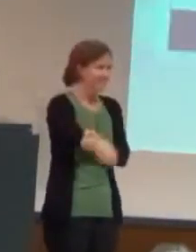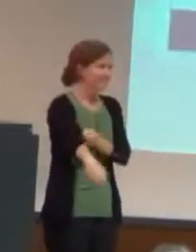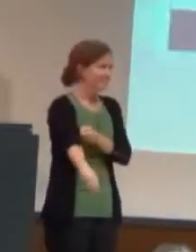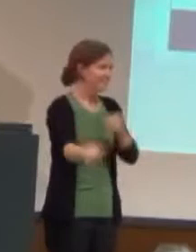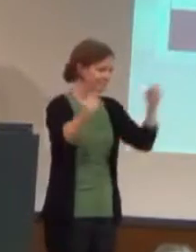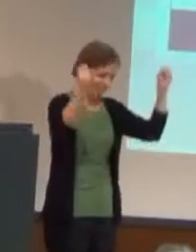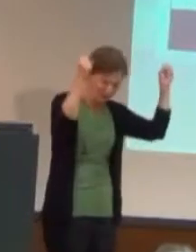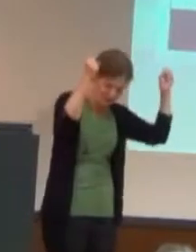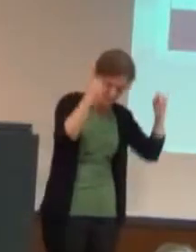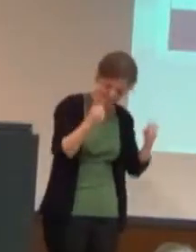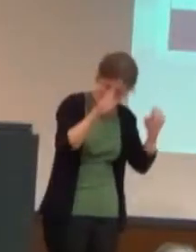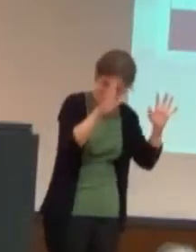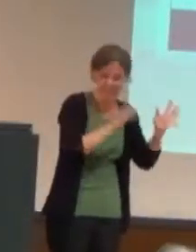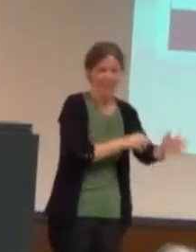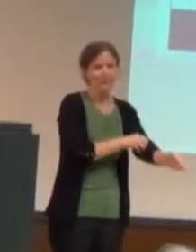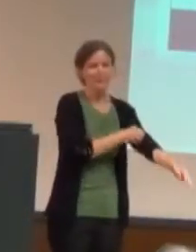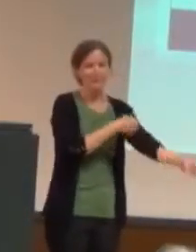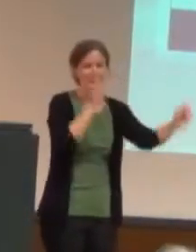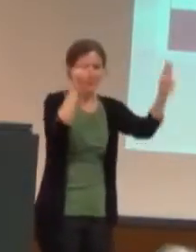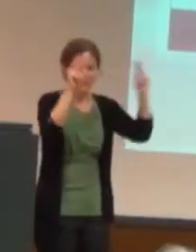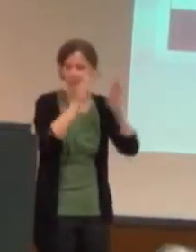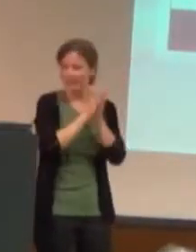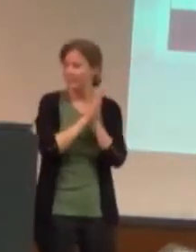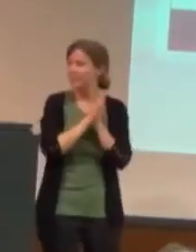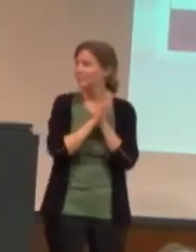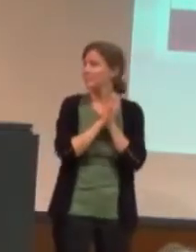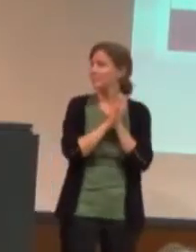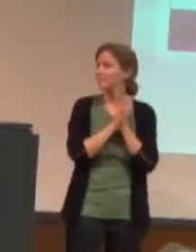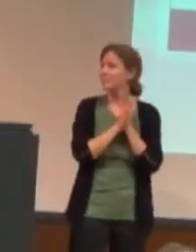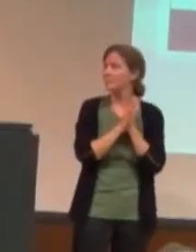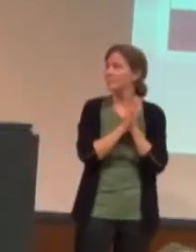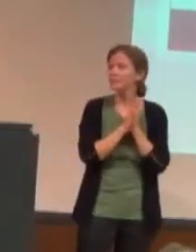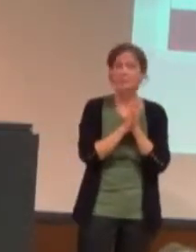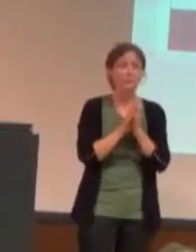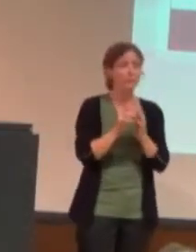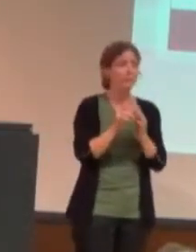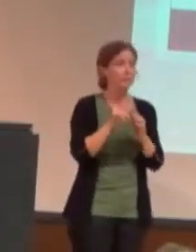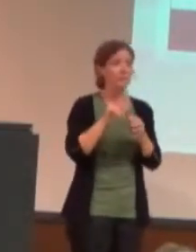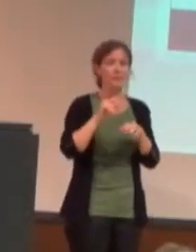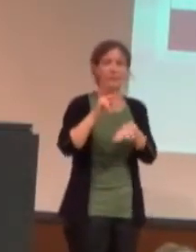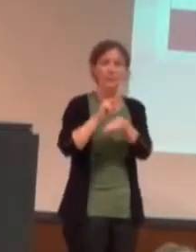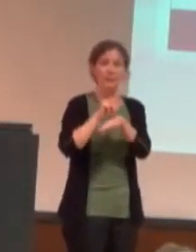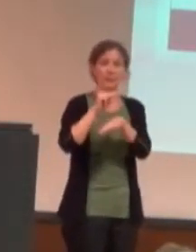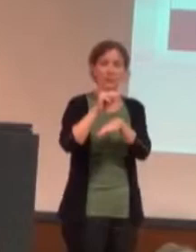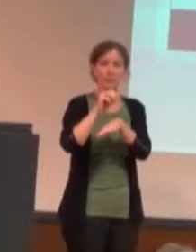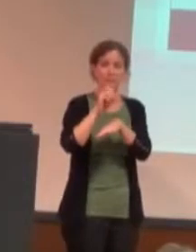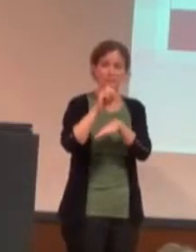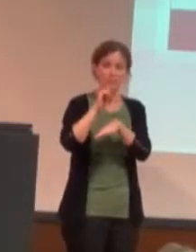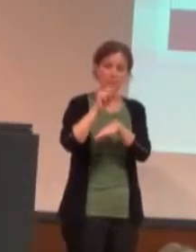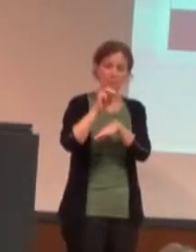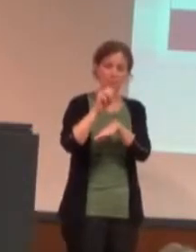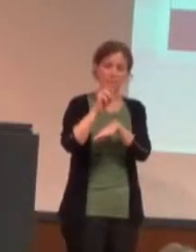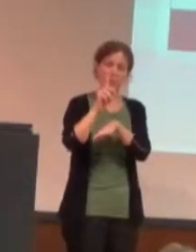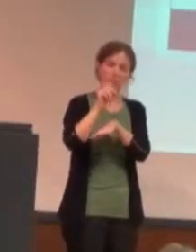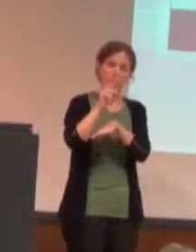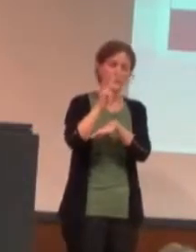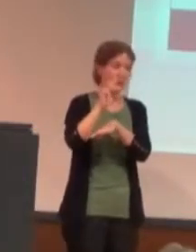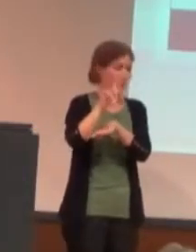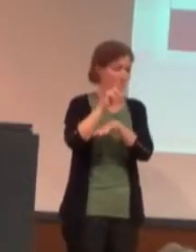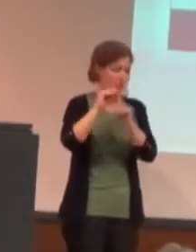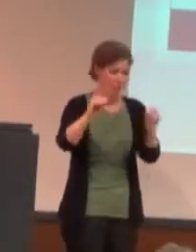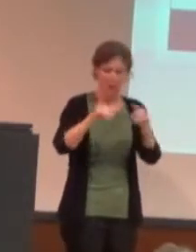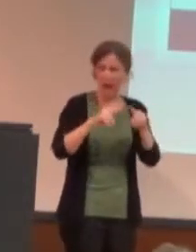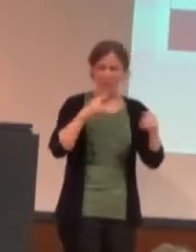All right, so we don't have an official moderator for today. That's okay. I'm just going to introduce